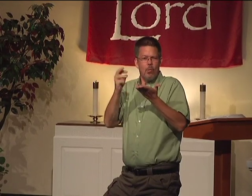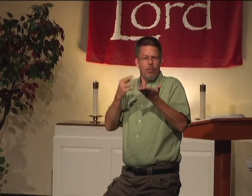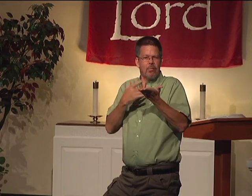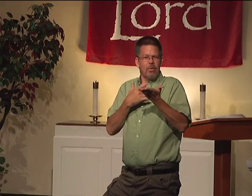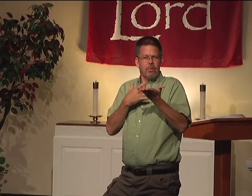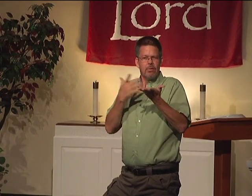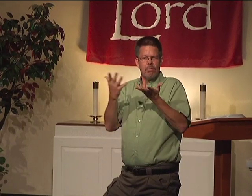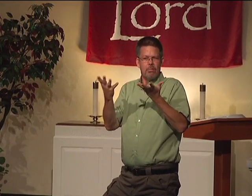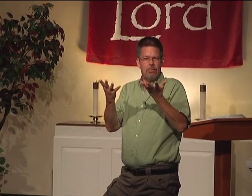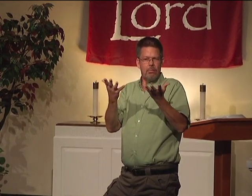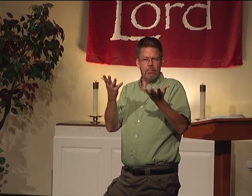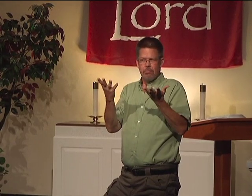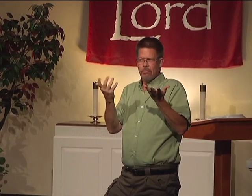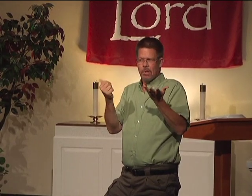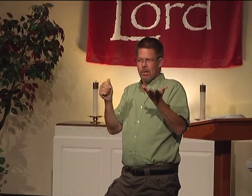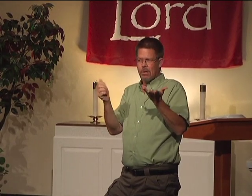How would that help you in any way?